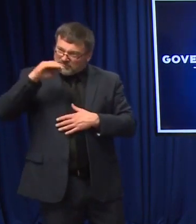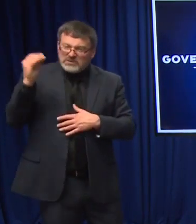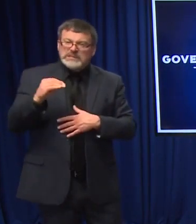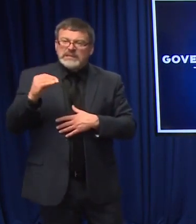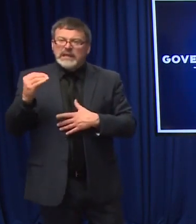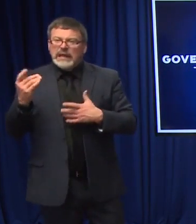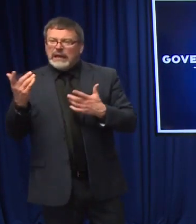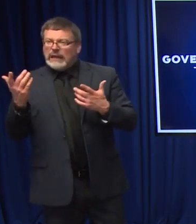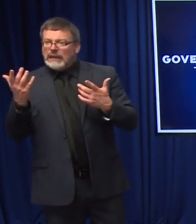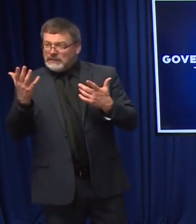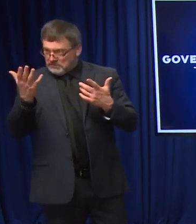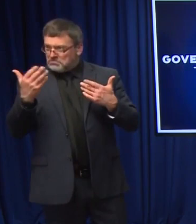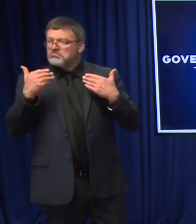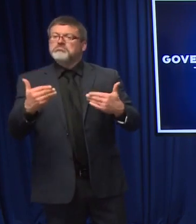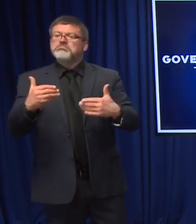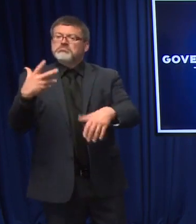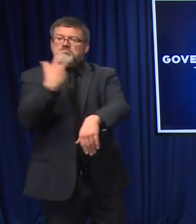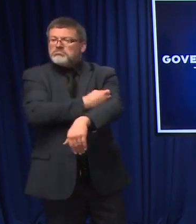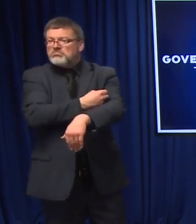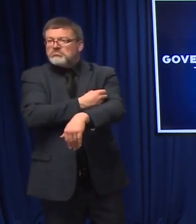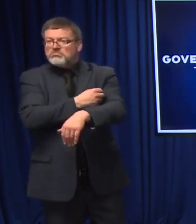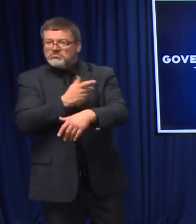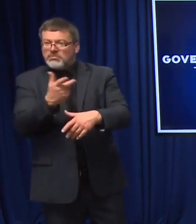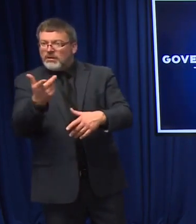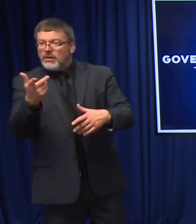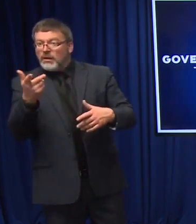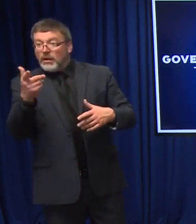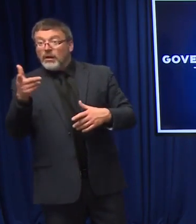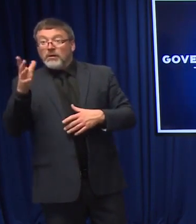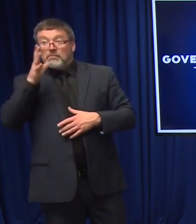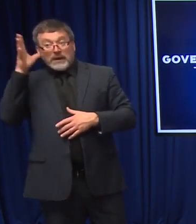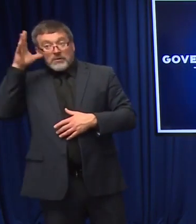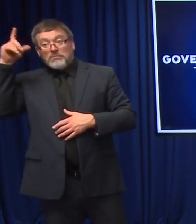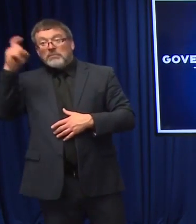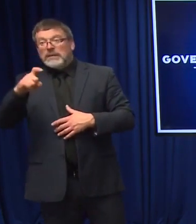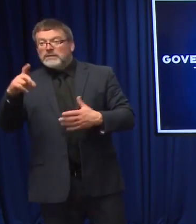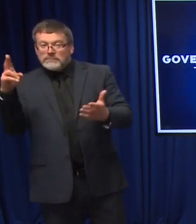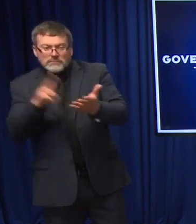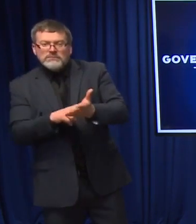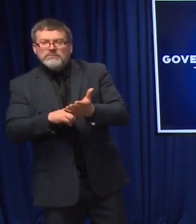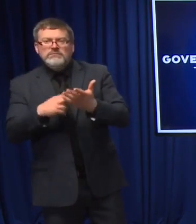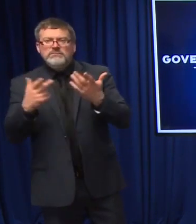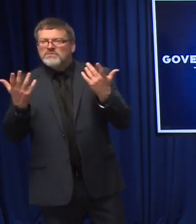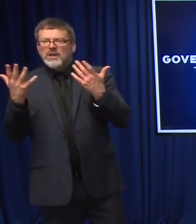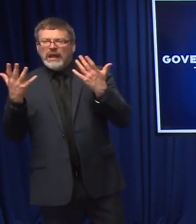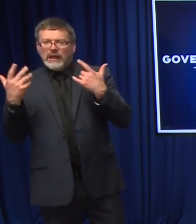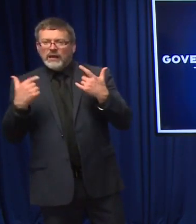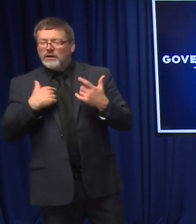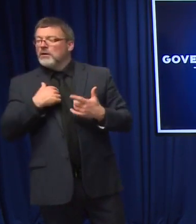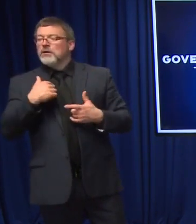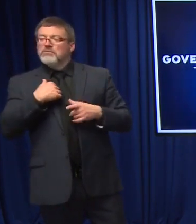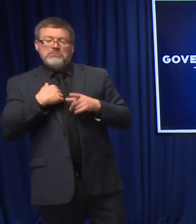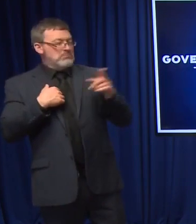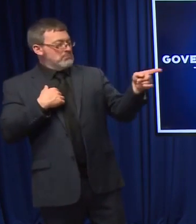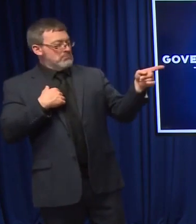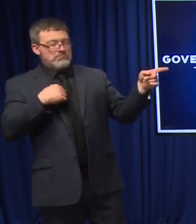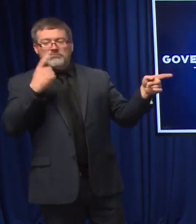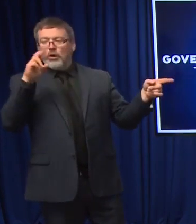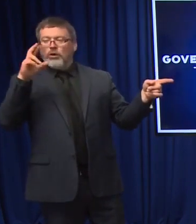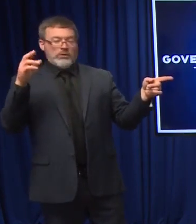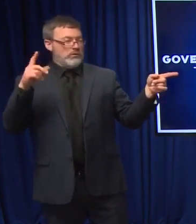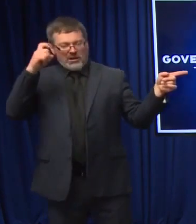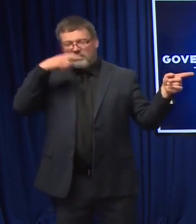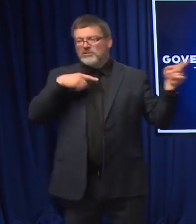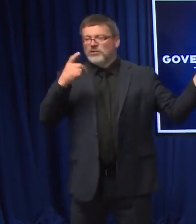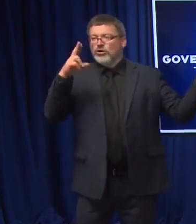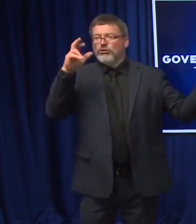vaccination for that age group? Yeah, so, do you want to grab that? Okay, Dr. Chamberlain. It's always